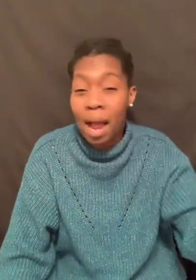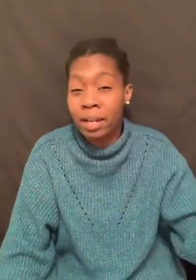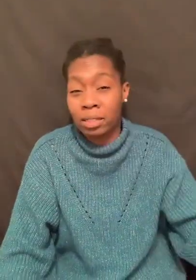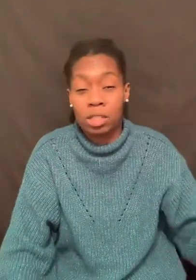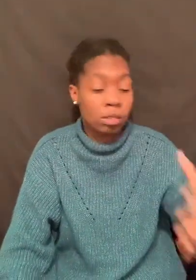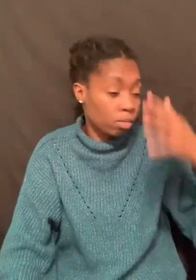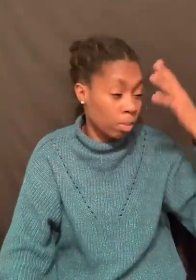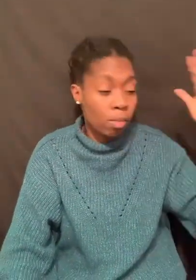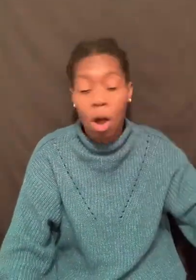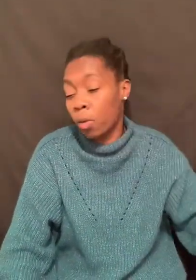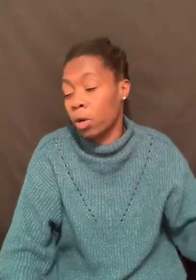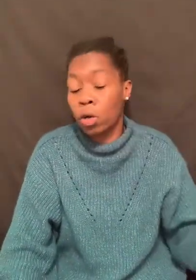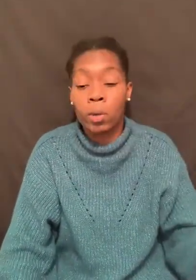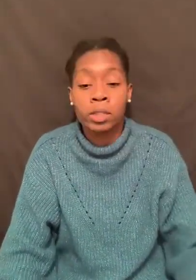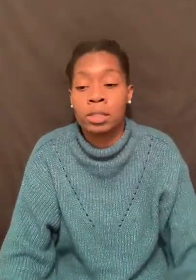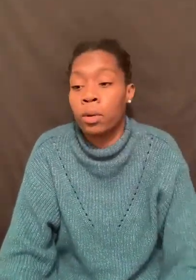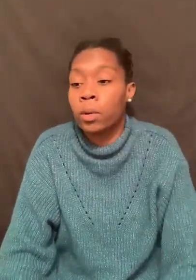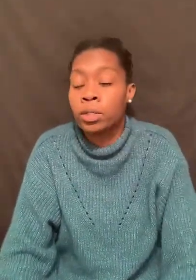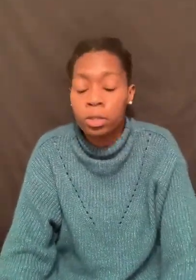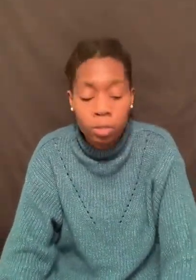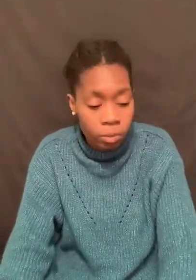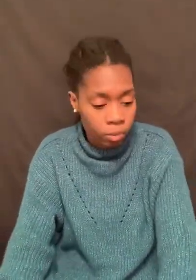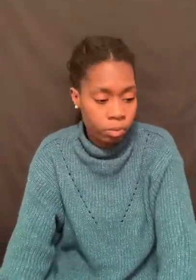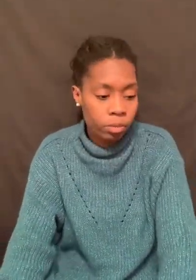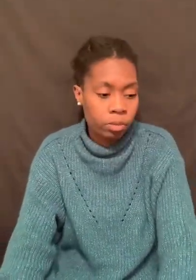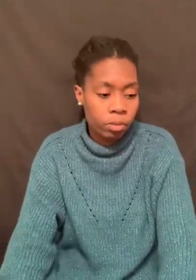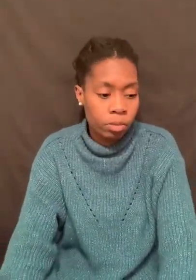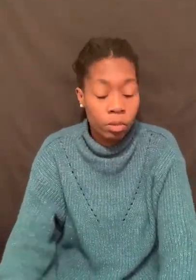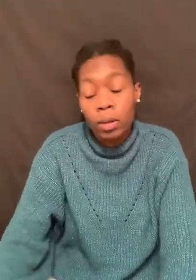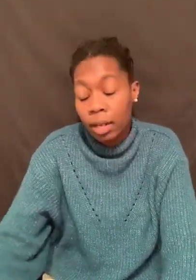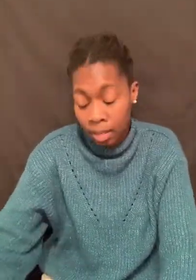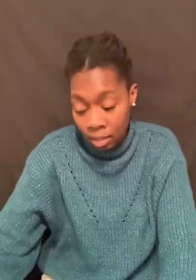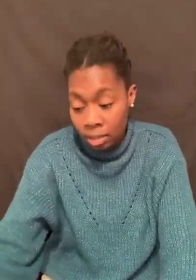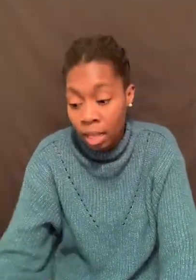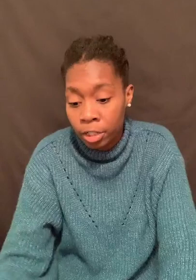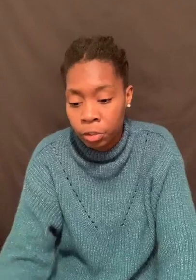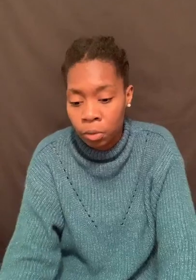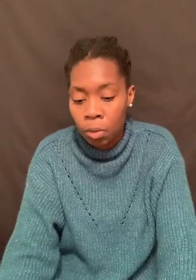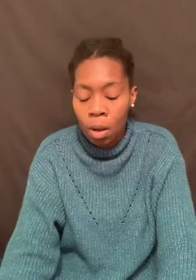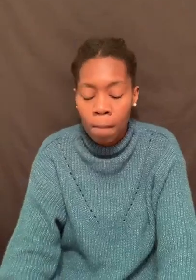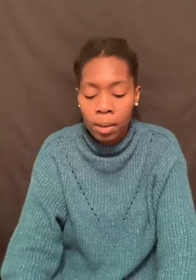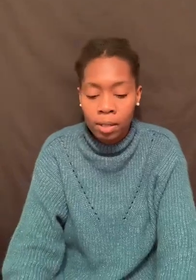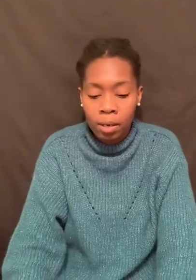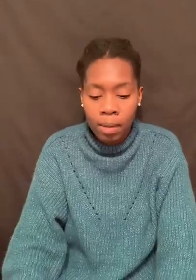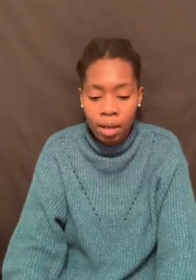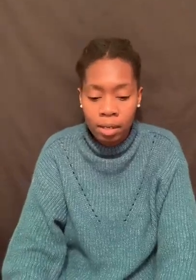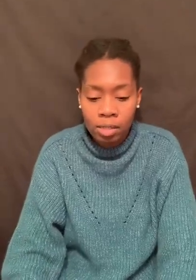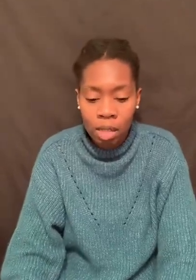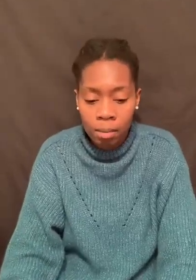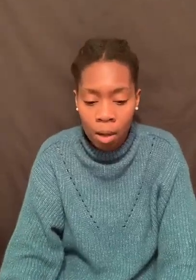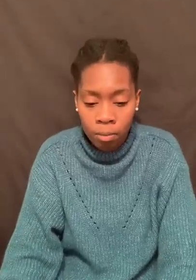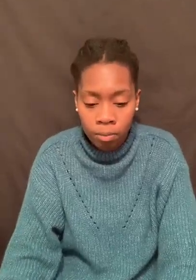our mind is just unboggled. We don't know what to say. don't know what to do. And since that is true. But think about it. It's not about